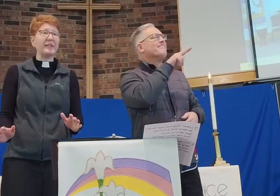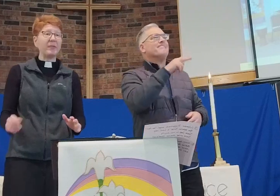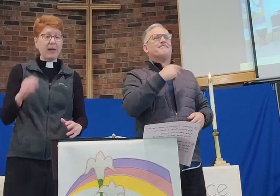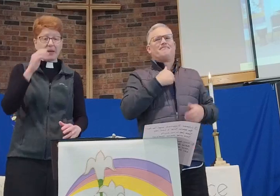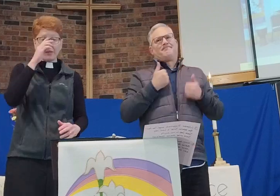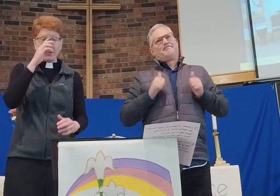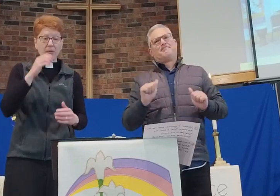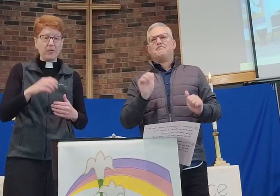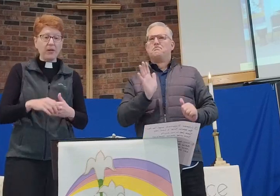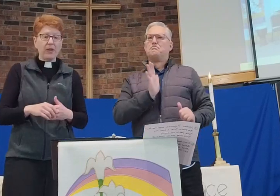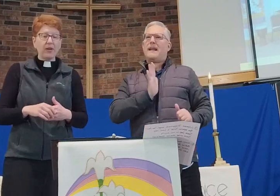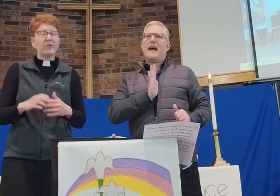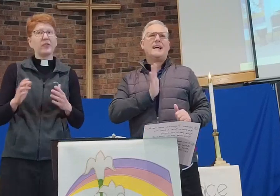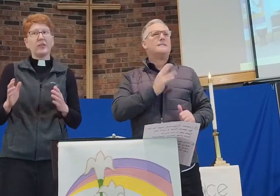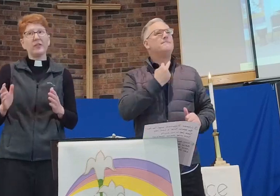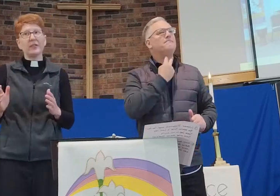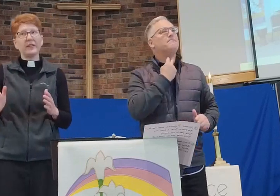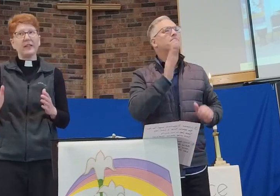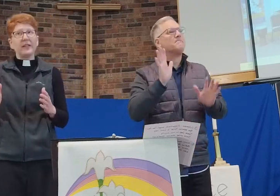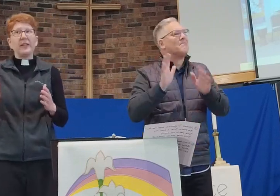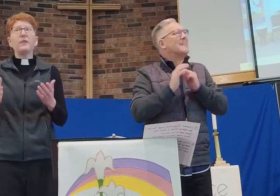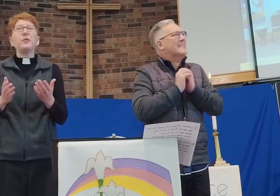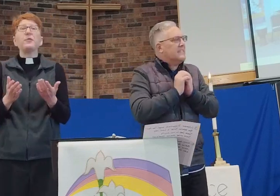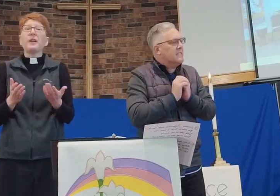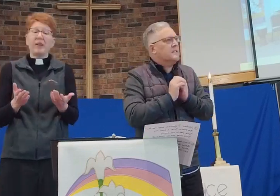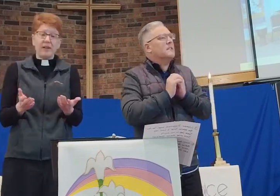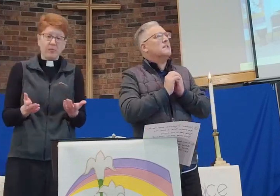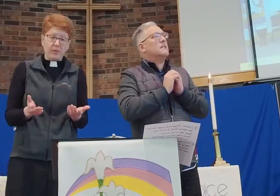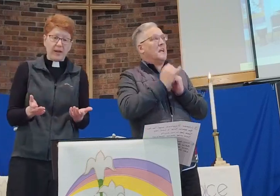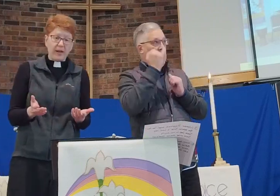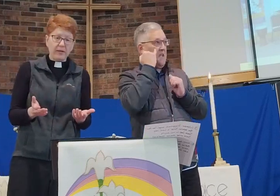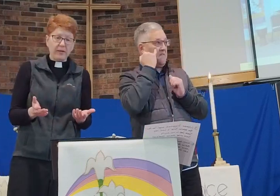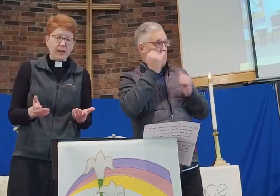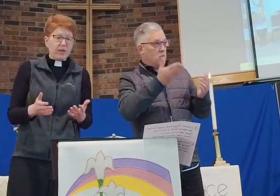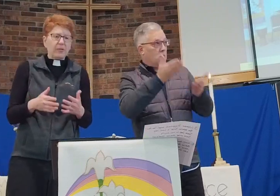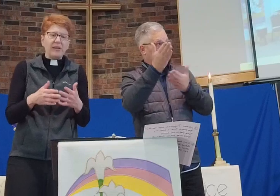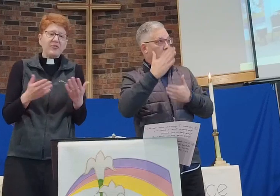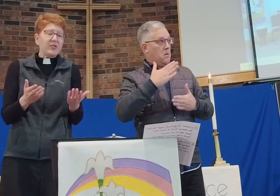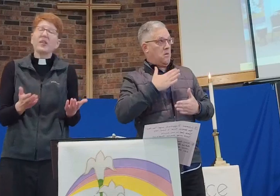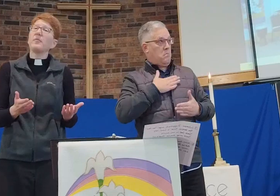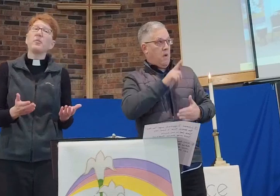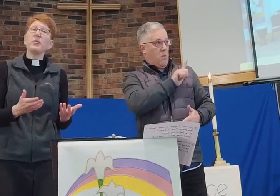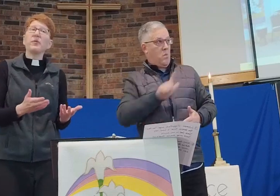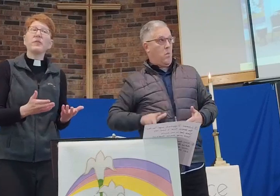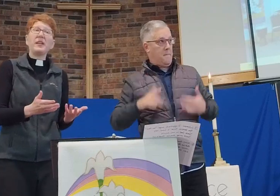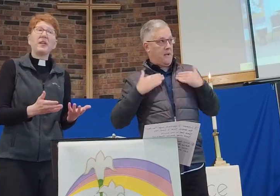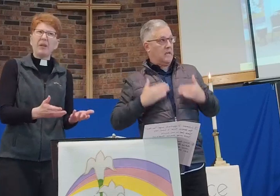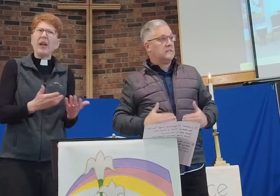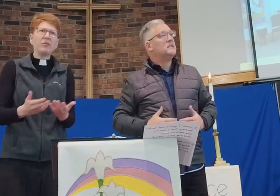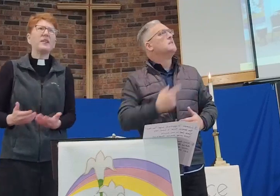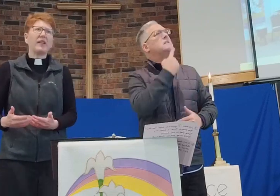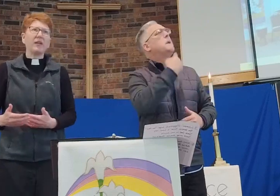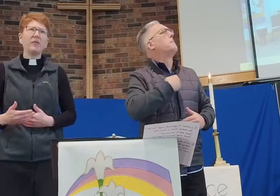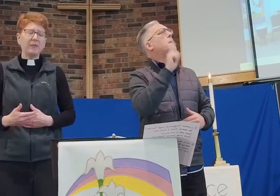diplomatic tone. Sir, if you have carried him away, please just tell me where you have laid him, and I will take care of him.